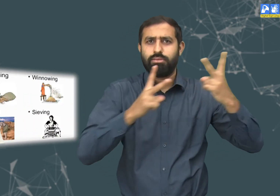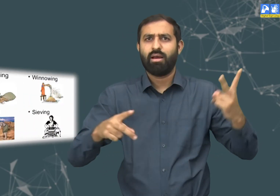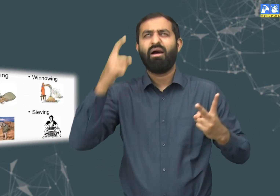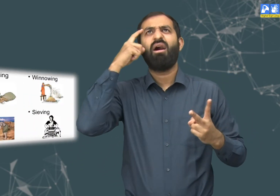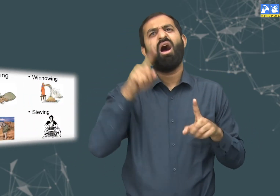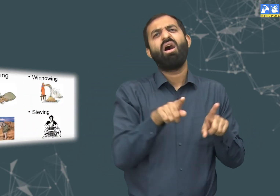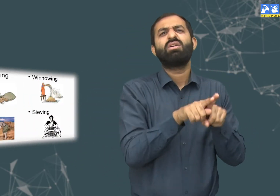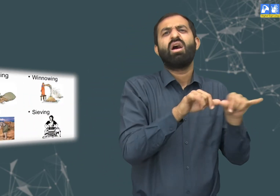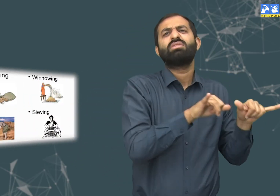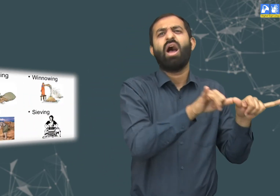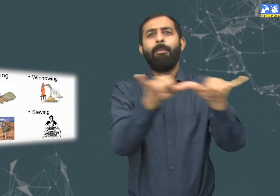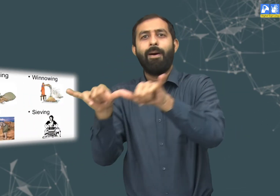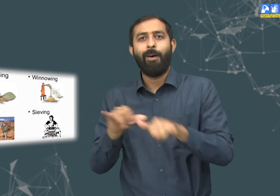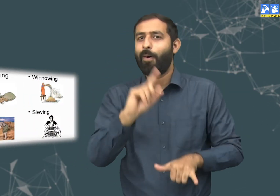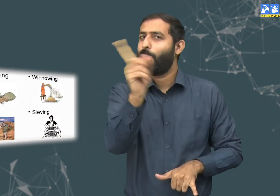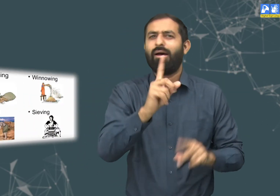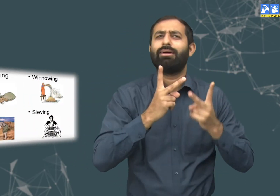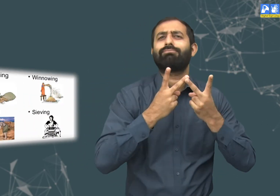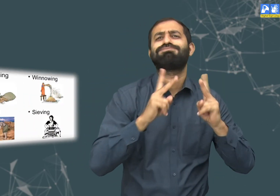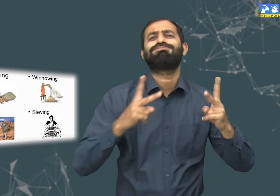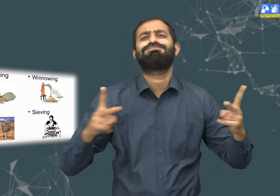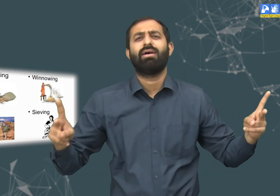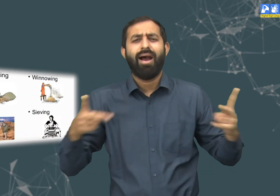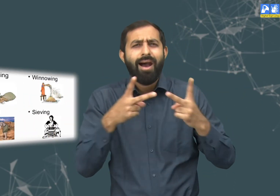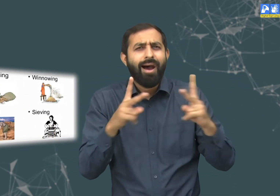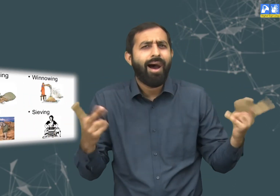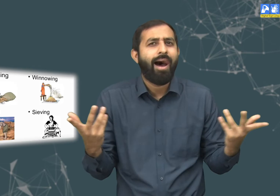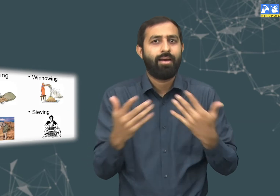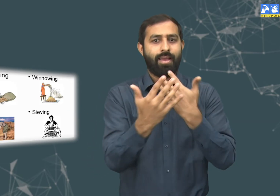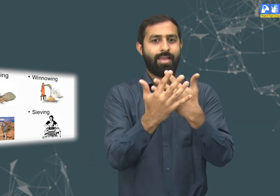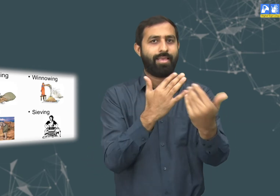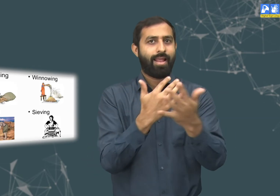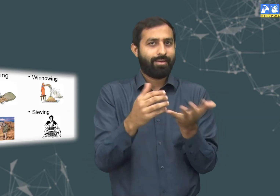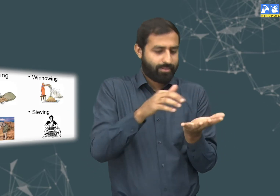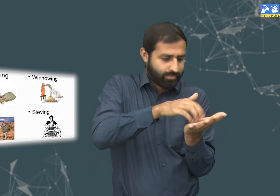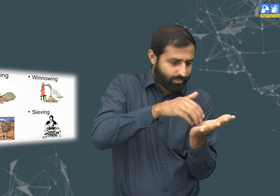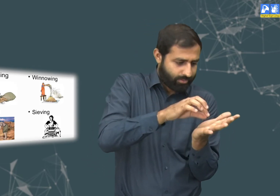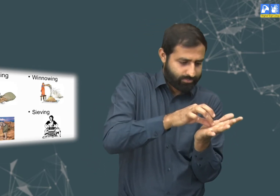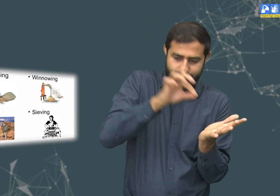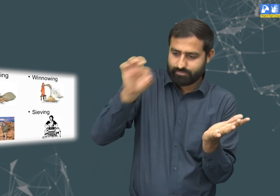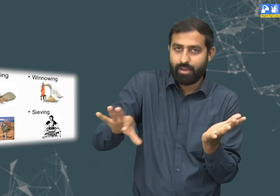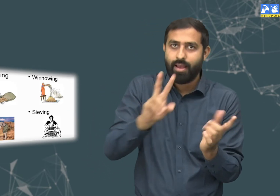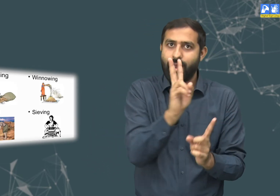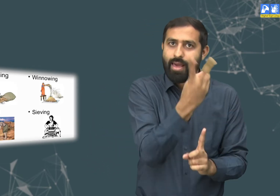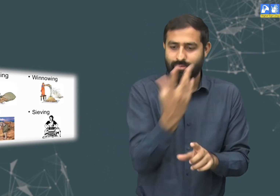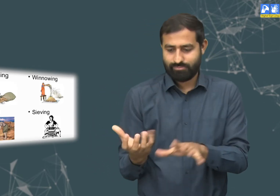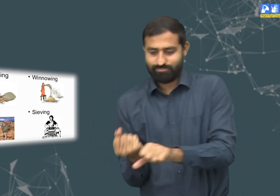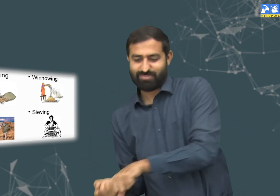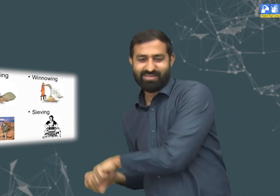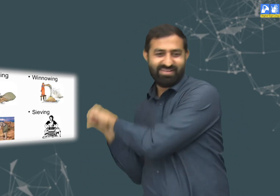to separate different mixture of substances? No. Different methods are applied to separate different mixture of